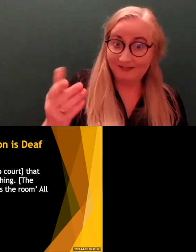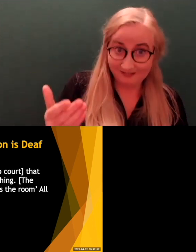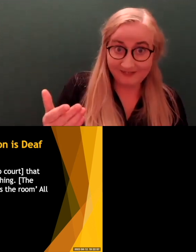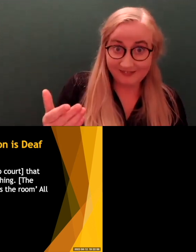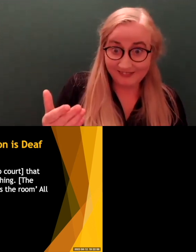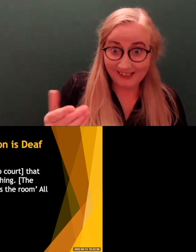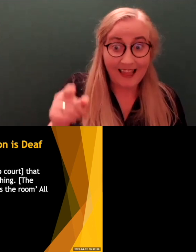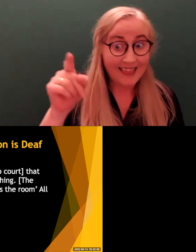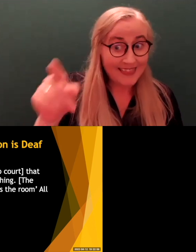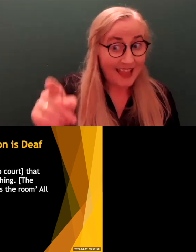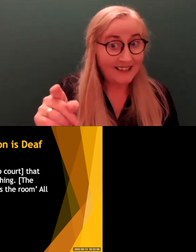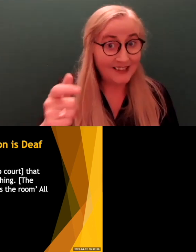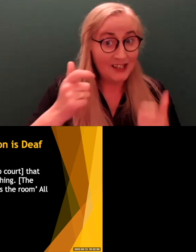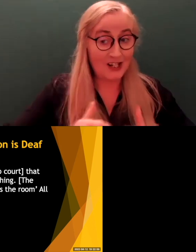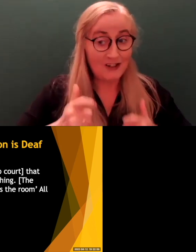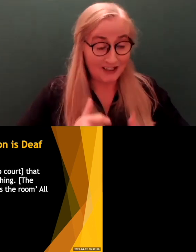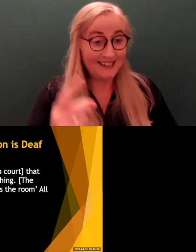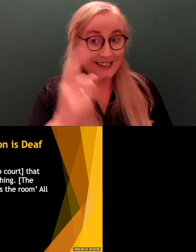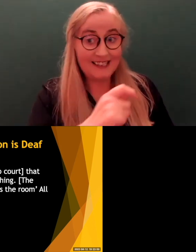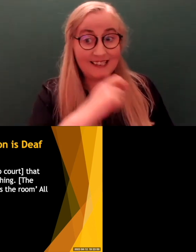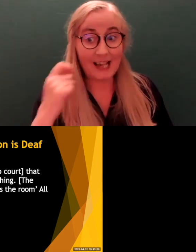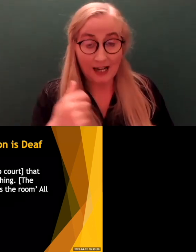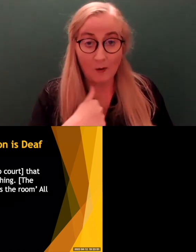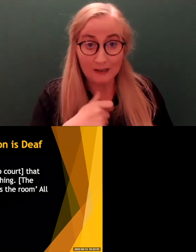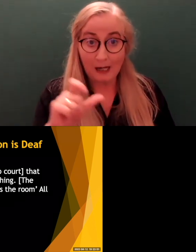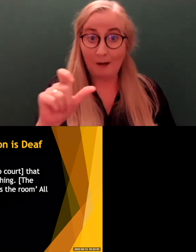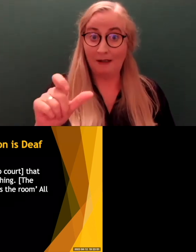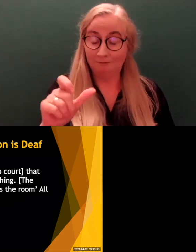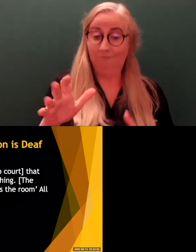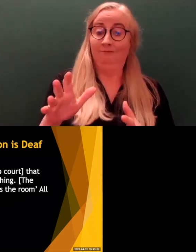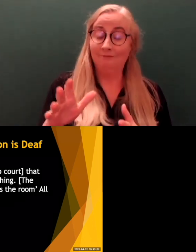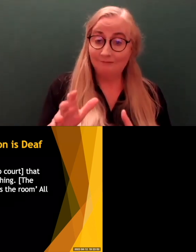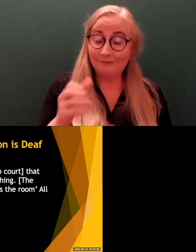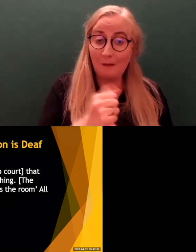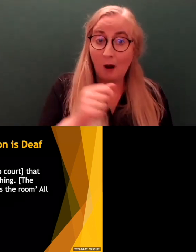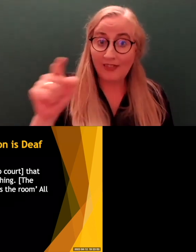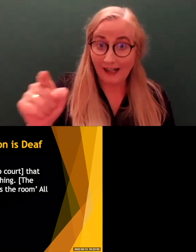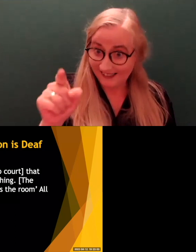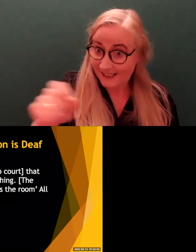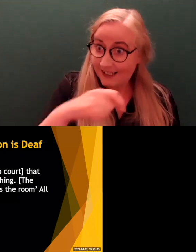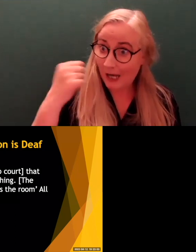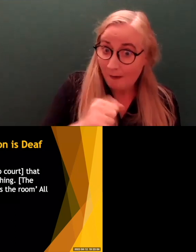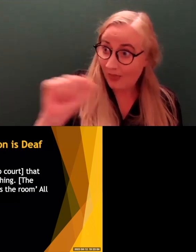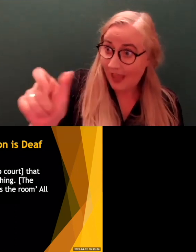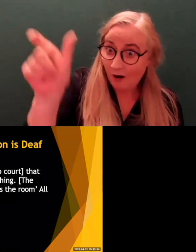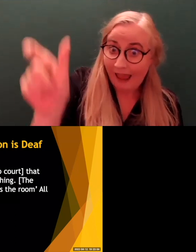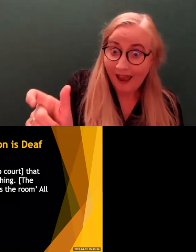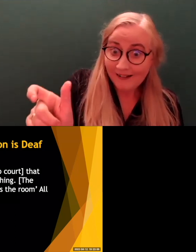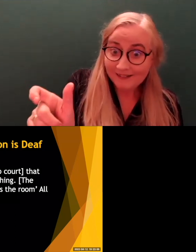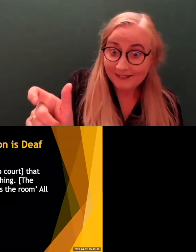said something to me that stood out quite a bit. They said that it was said about their client that their client didn't look deaf.